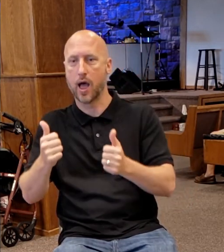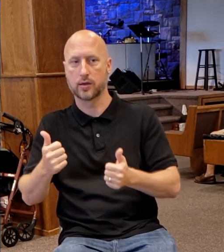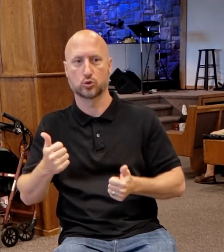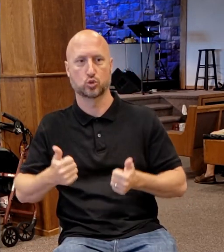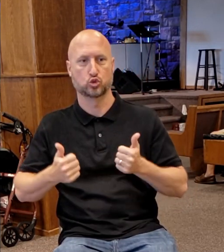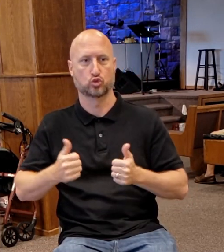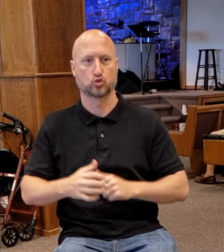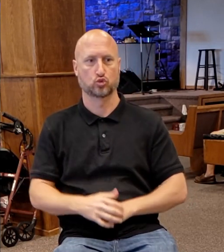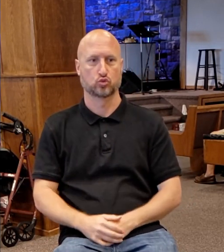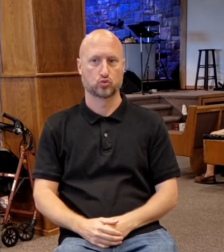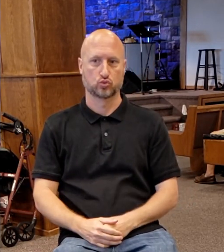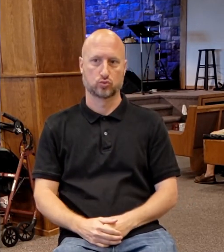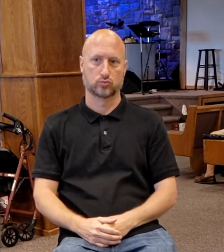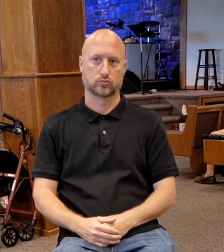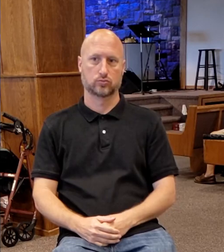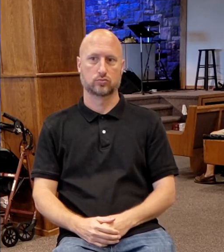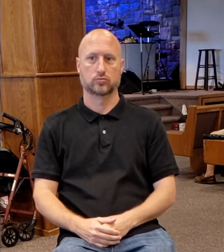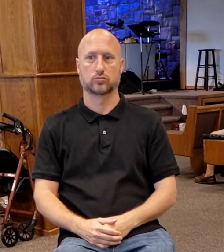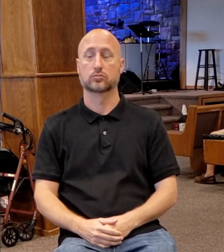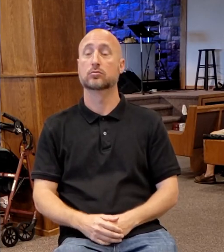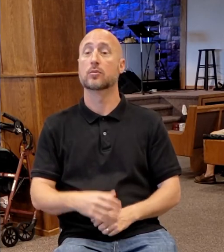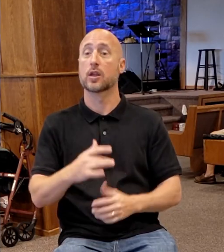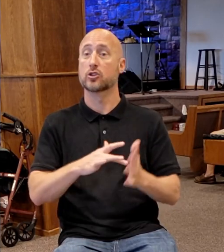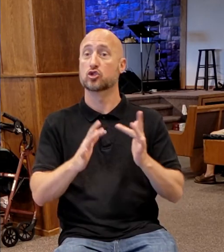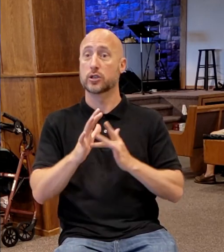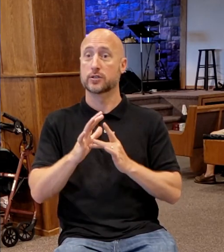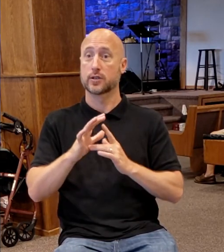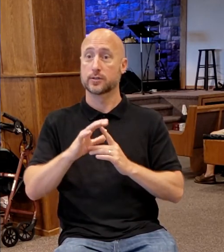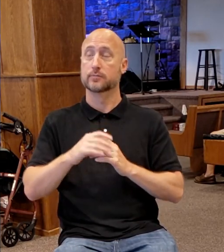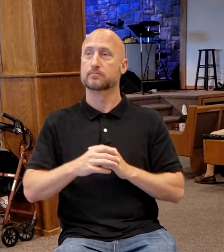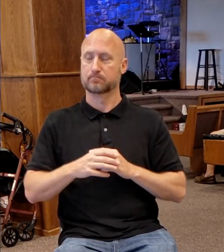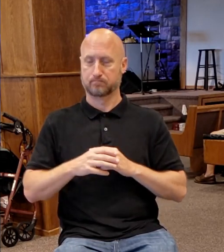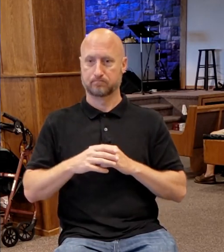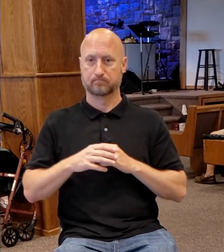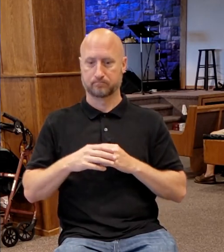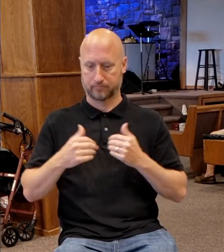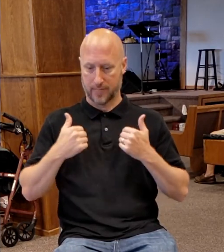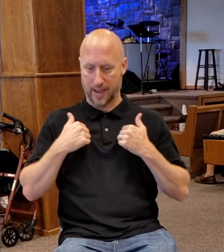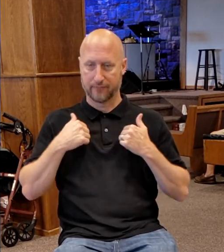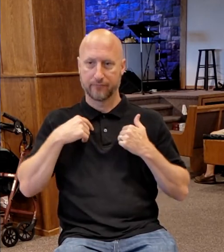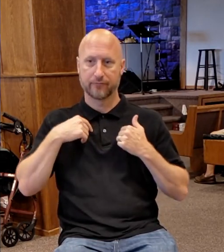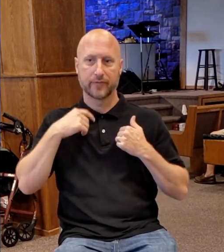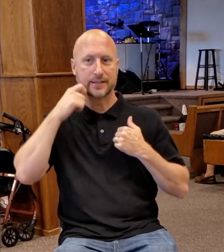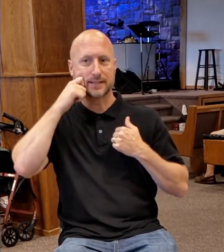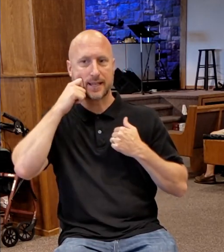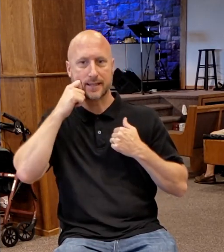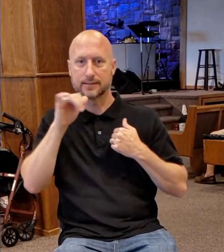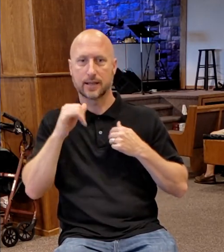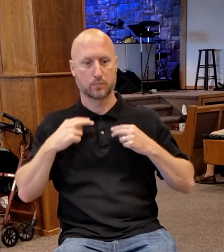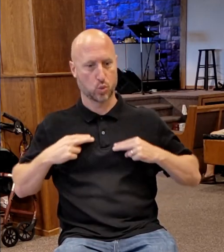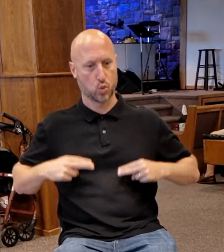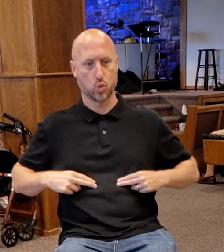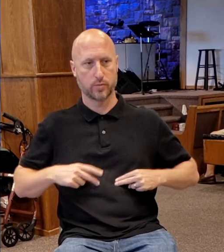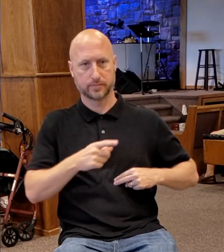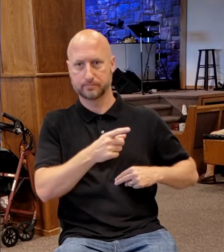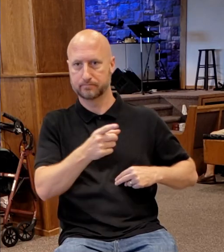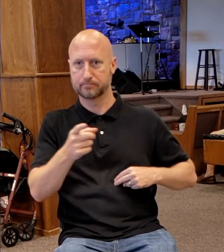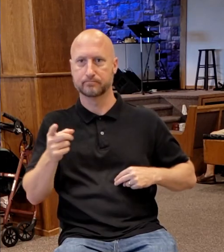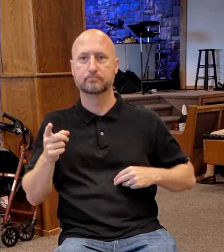came to walk in our skin. And there are those who want to kill him. Before this is over, there may be those who want to kill you for your